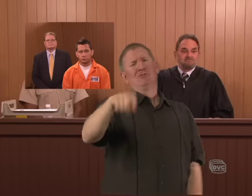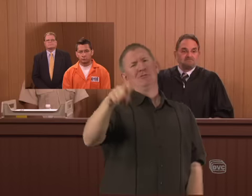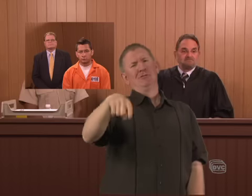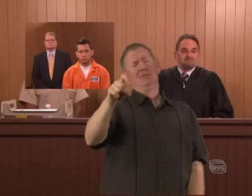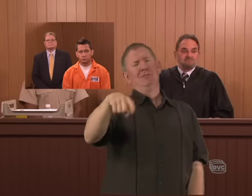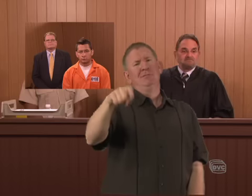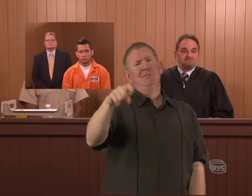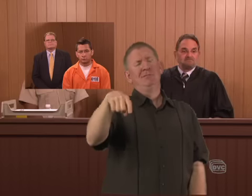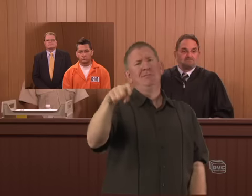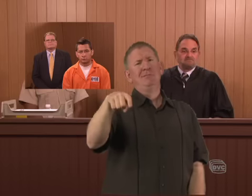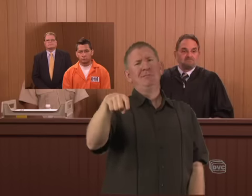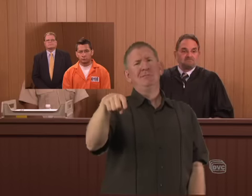God, who should punish you,